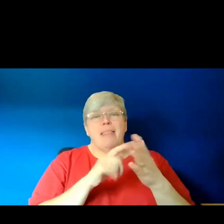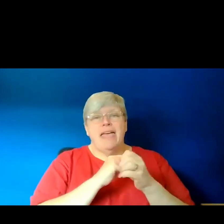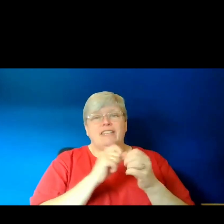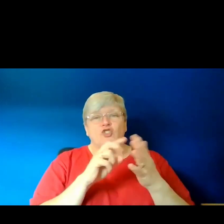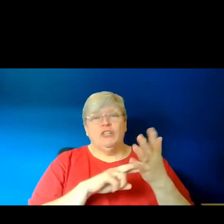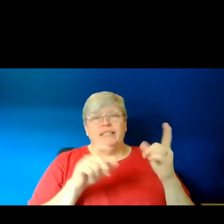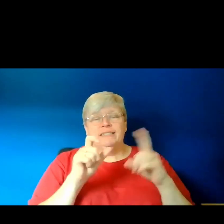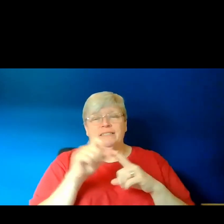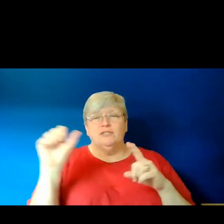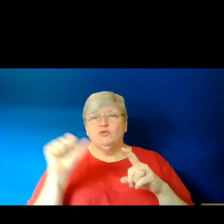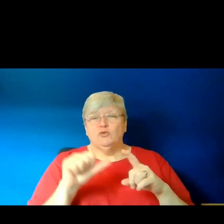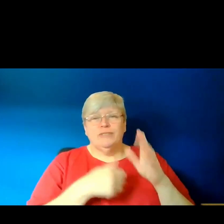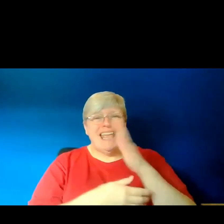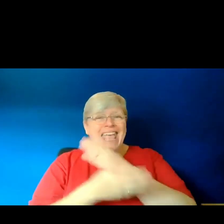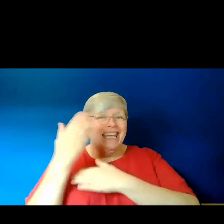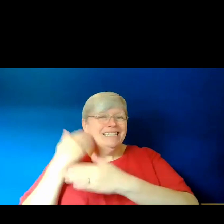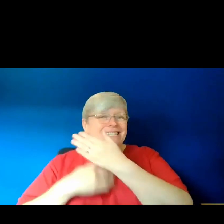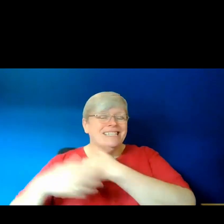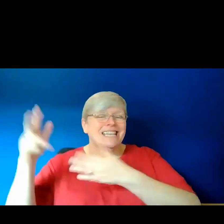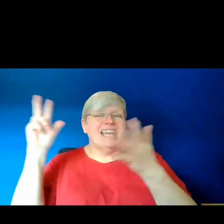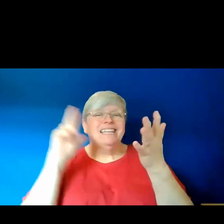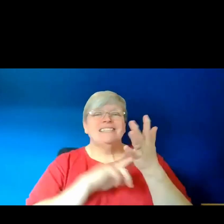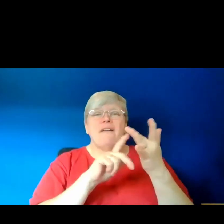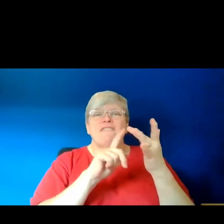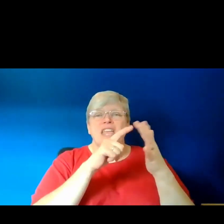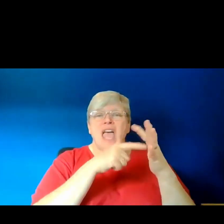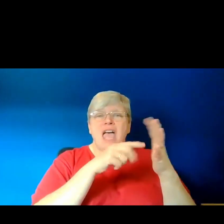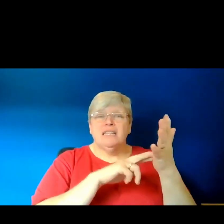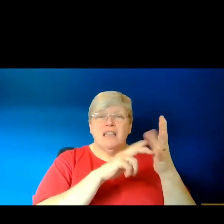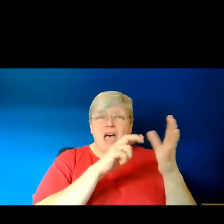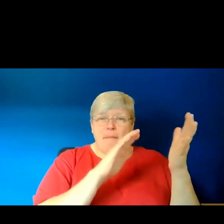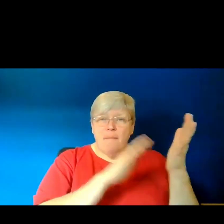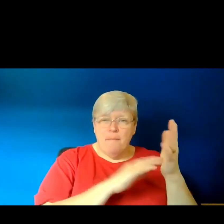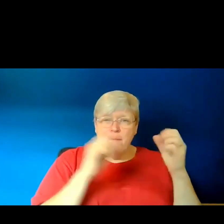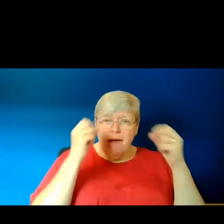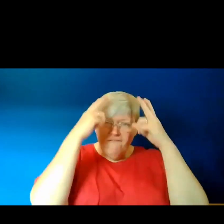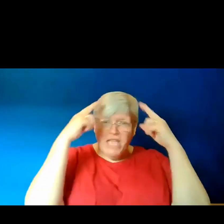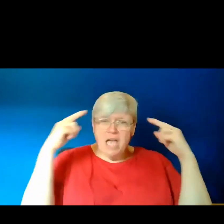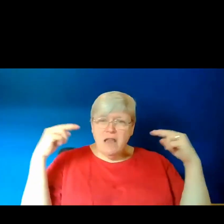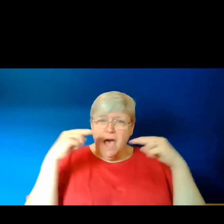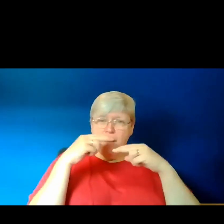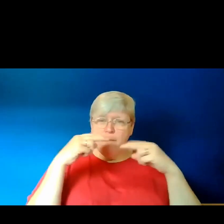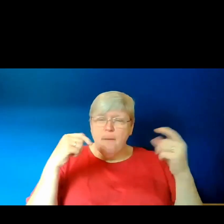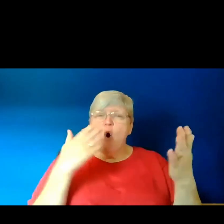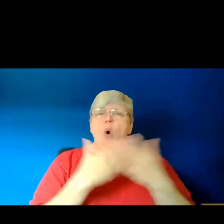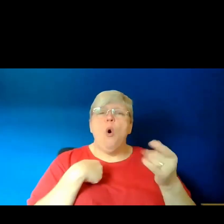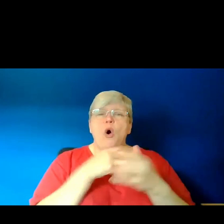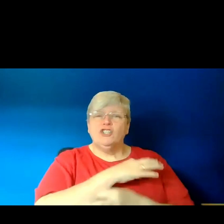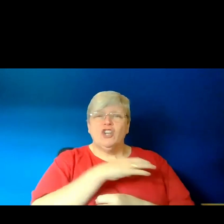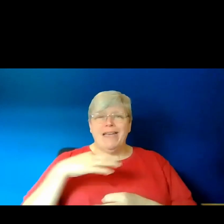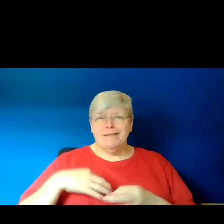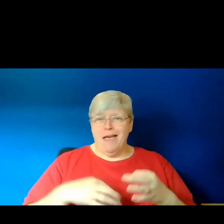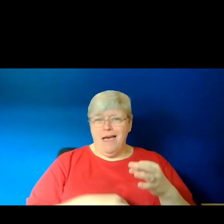to evoke ancient Vietnam or China. And the poems that focus on my more recent family history